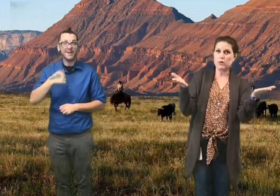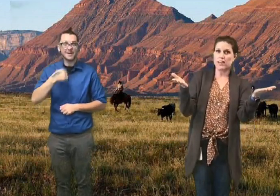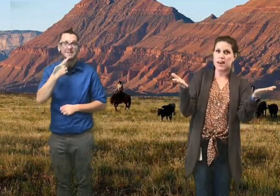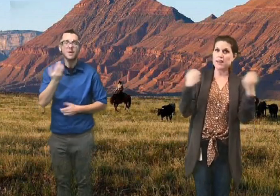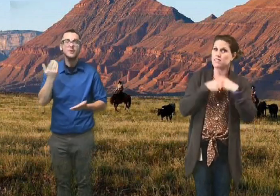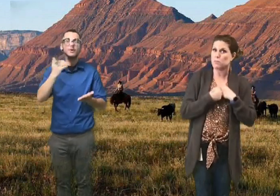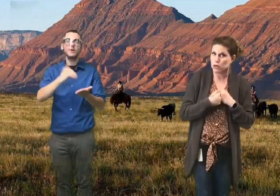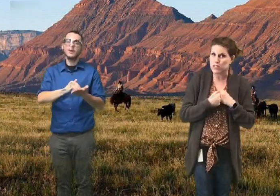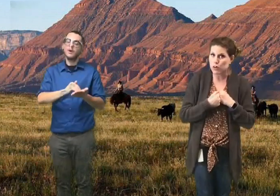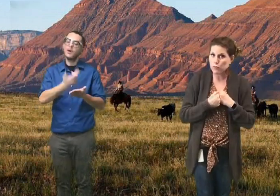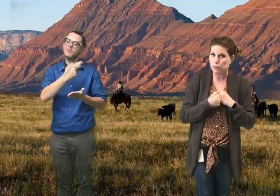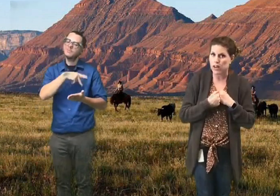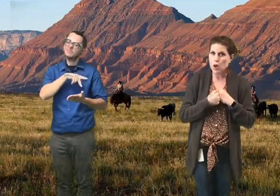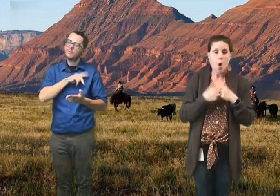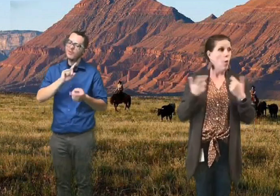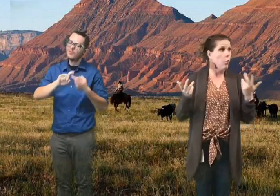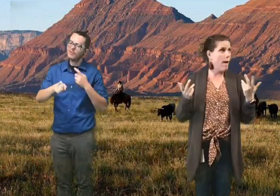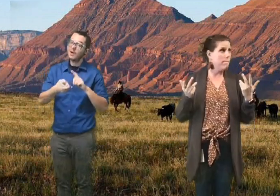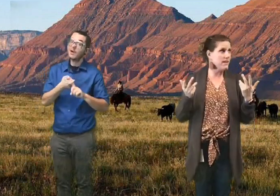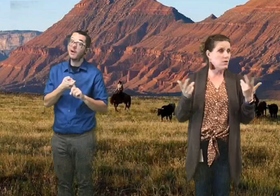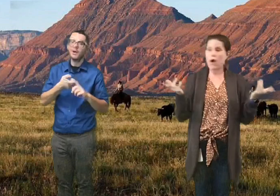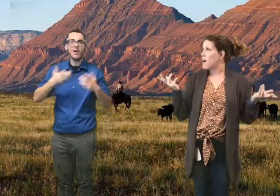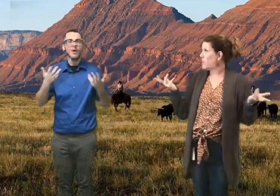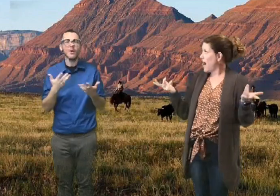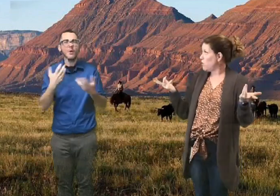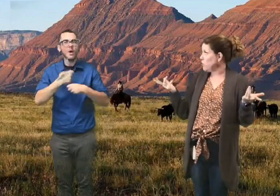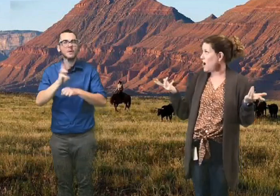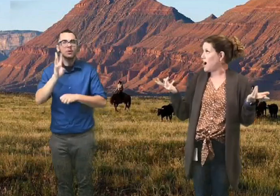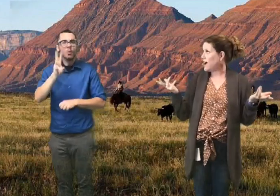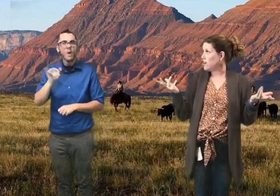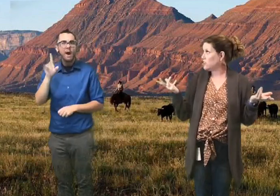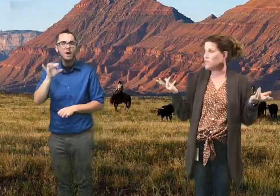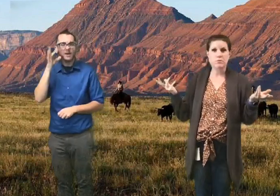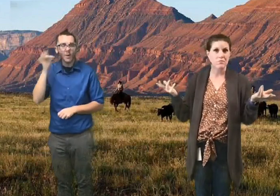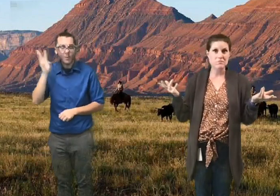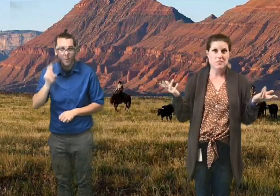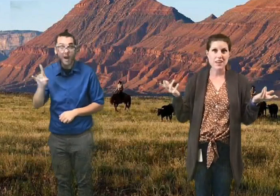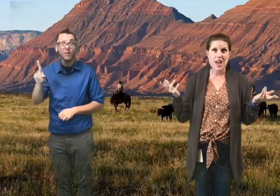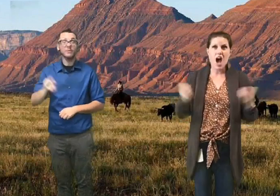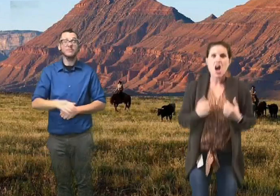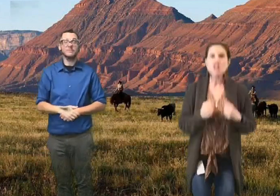tell you again as a personal friend. What makes a wildcat wild?